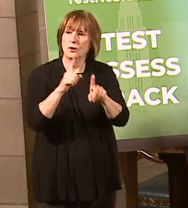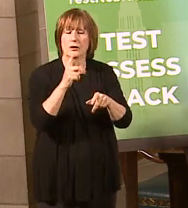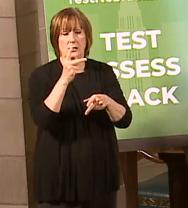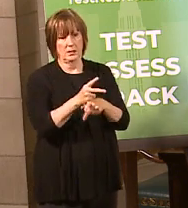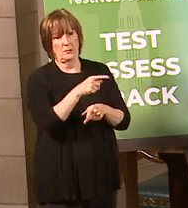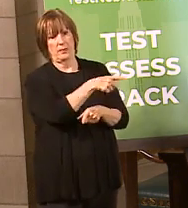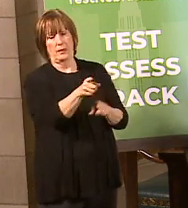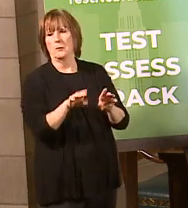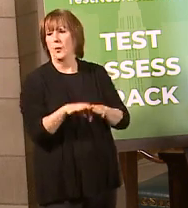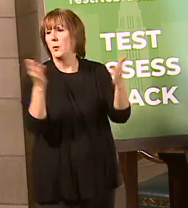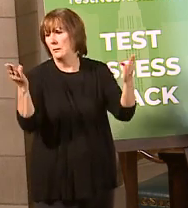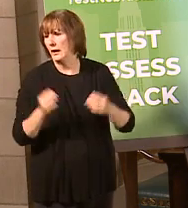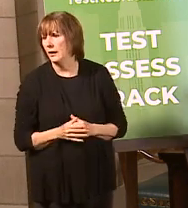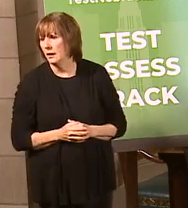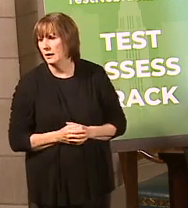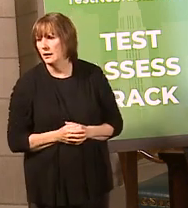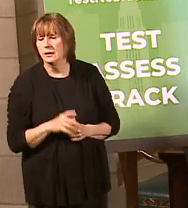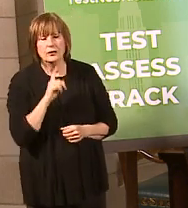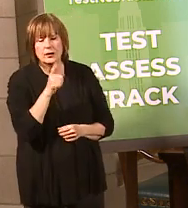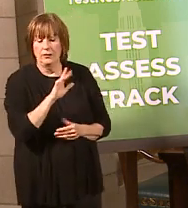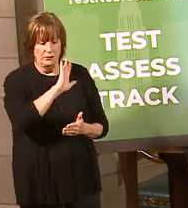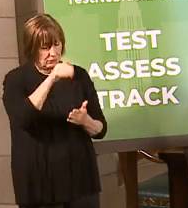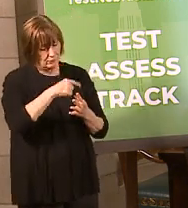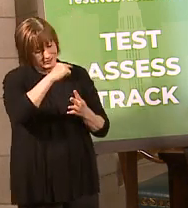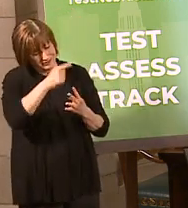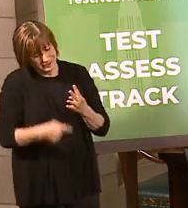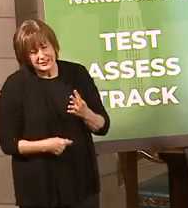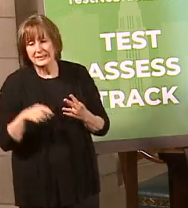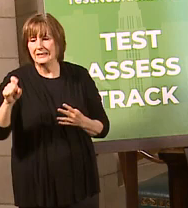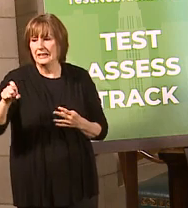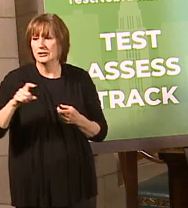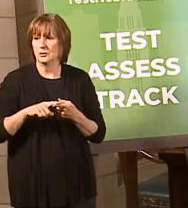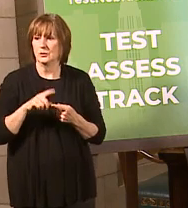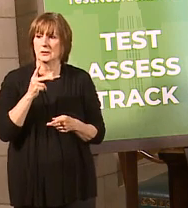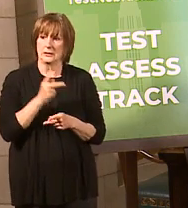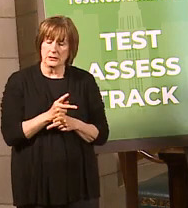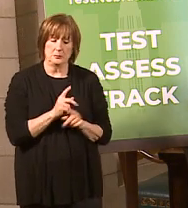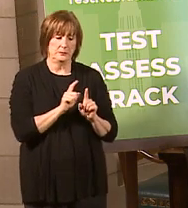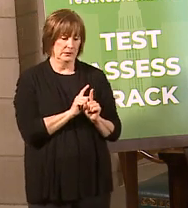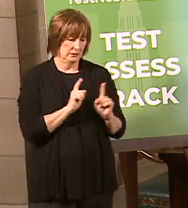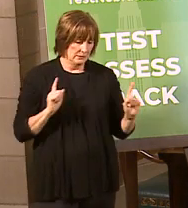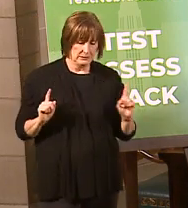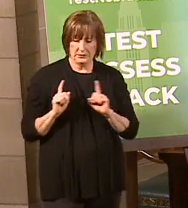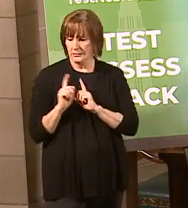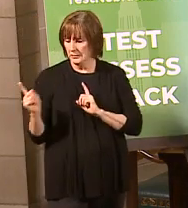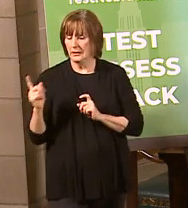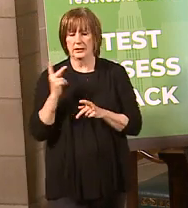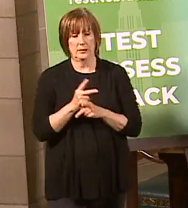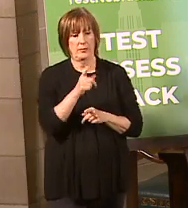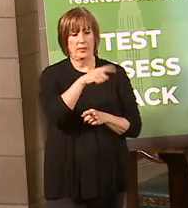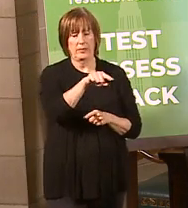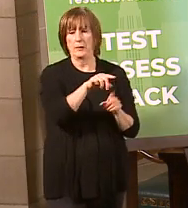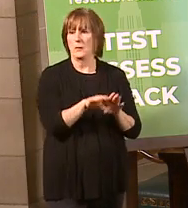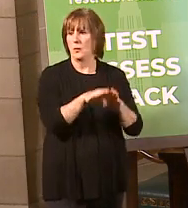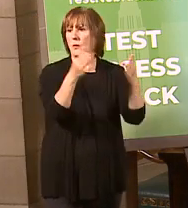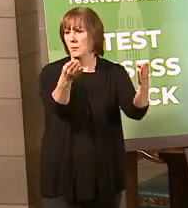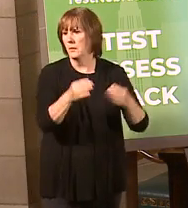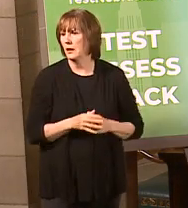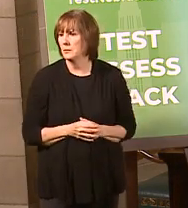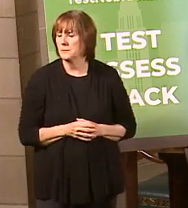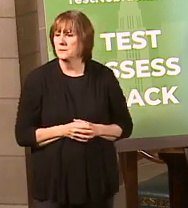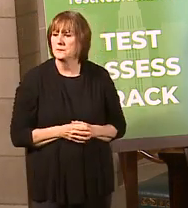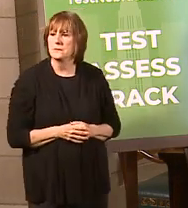facilities open. That's what this is all about is all these things are necessary to be able to do that social distancing to keep these facilities open. And that's what we're working very hard to do.